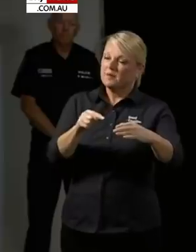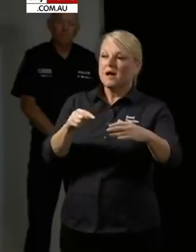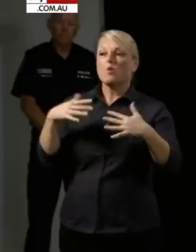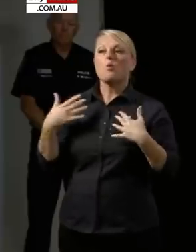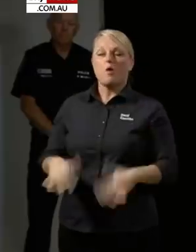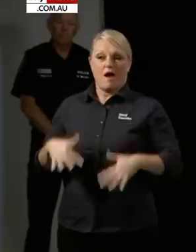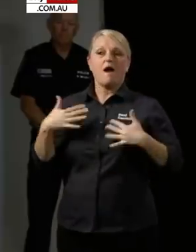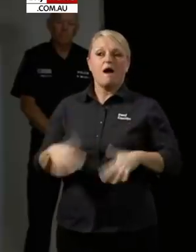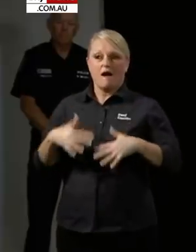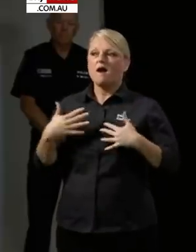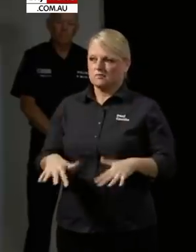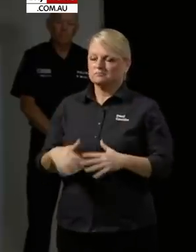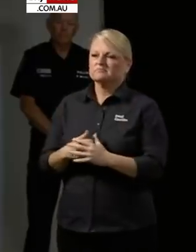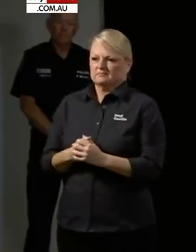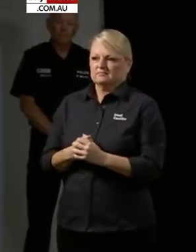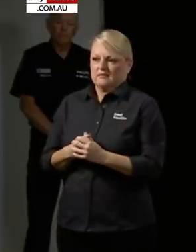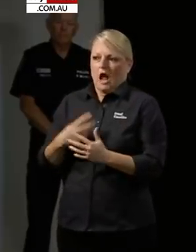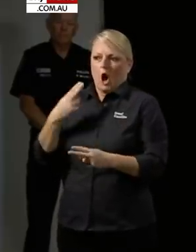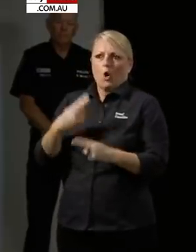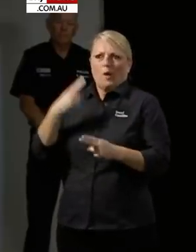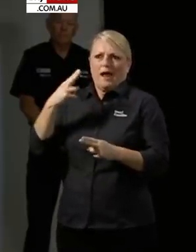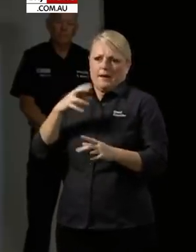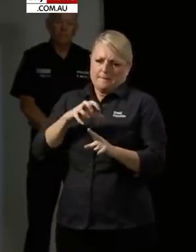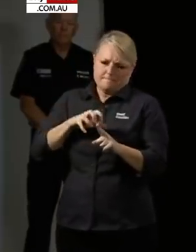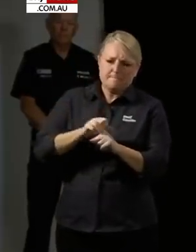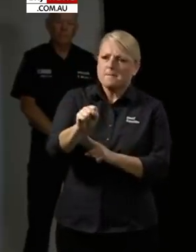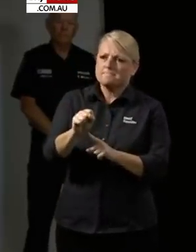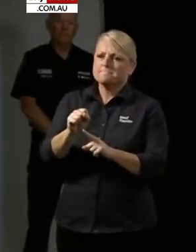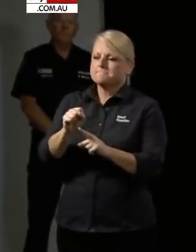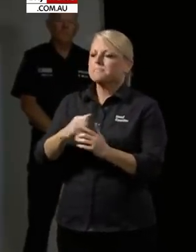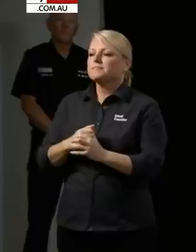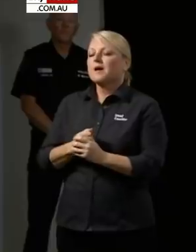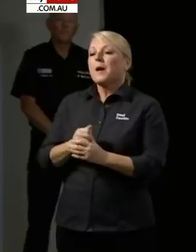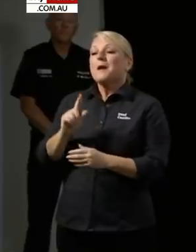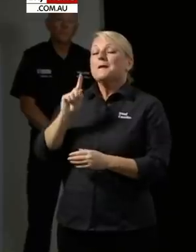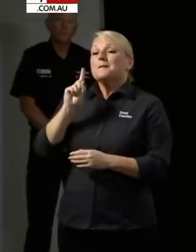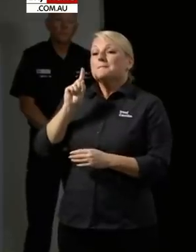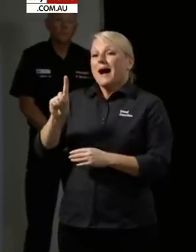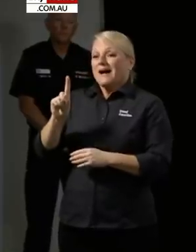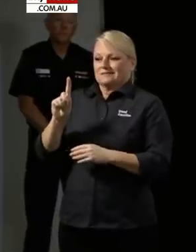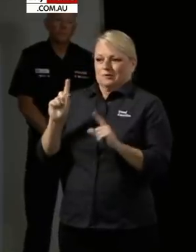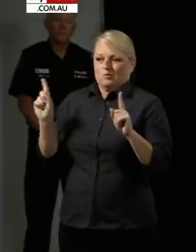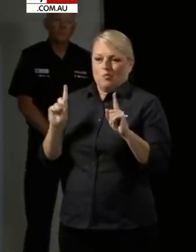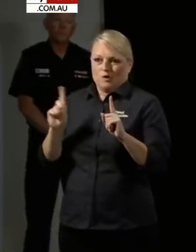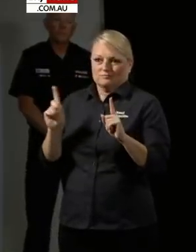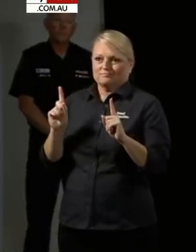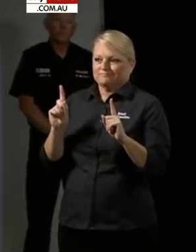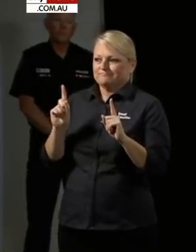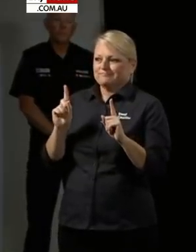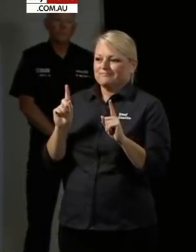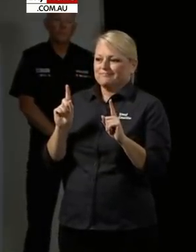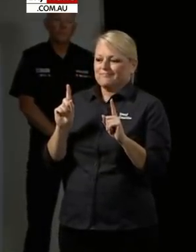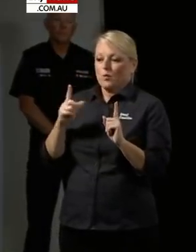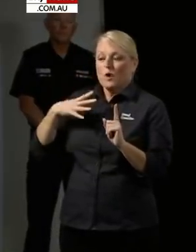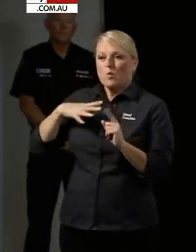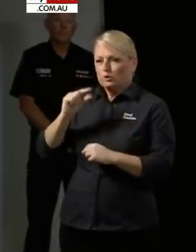very early at the beginning of this and we have a very very short window of opportunity to close it down and stamp it out